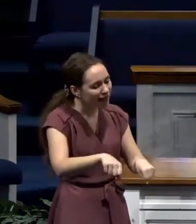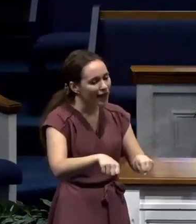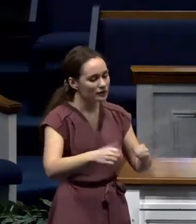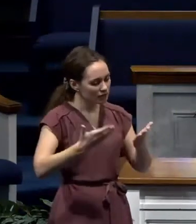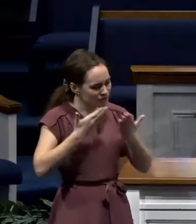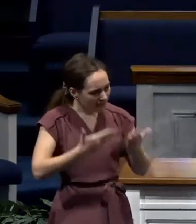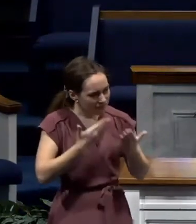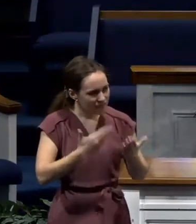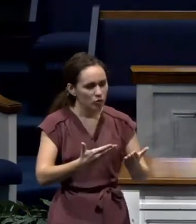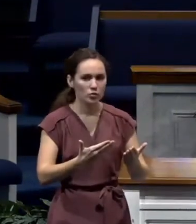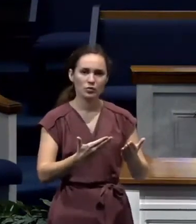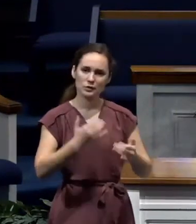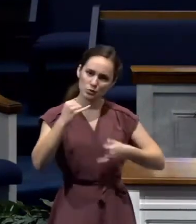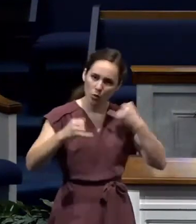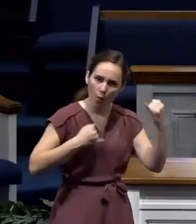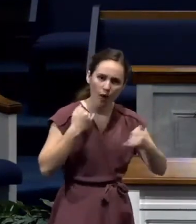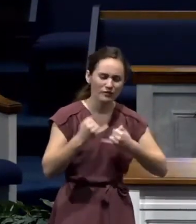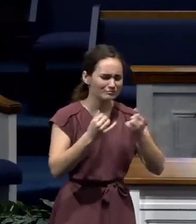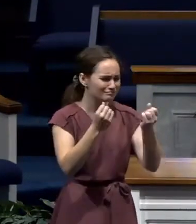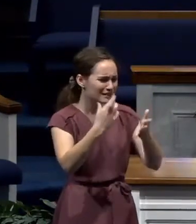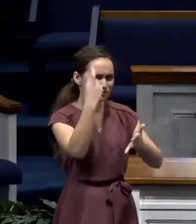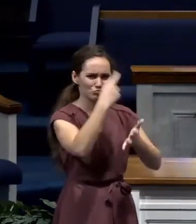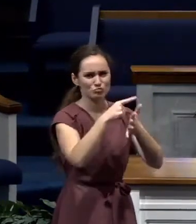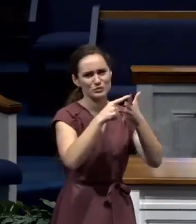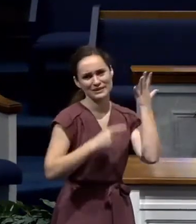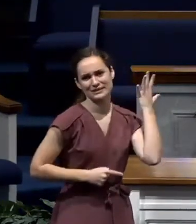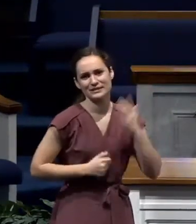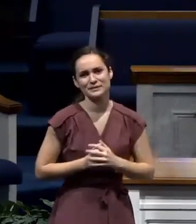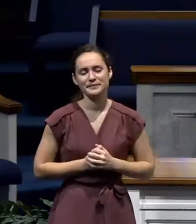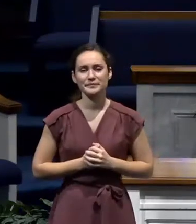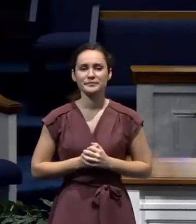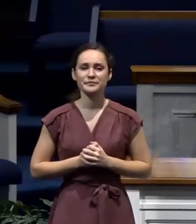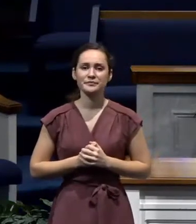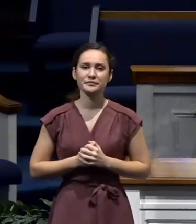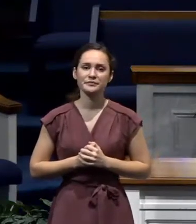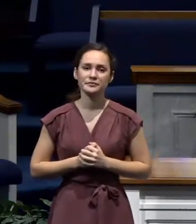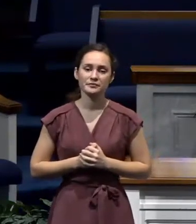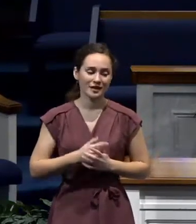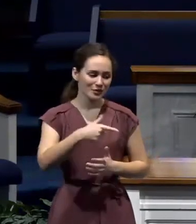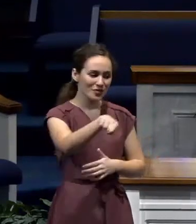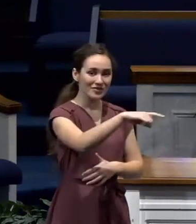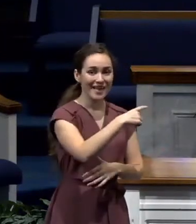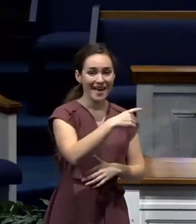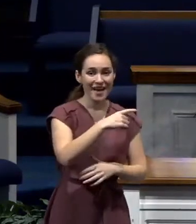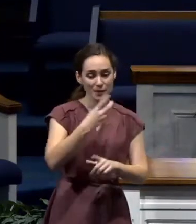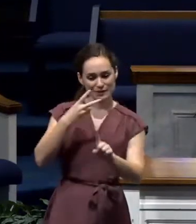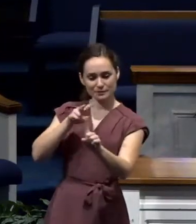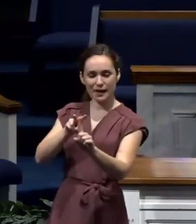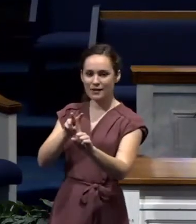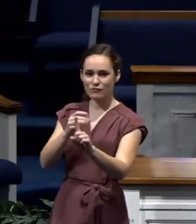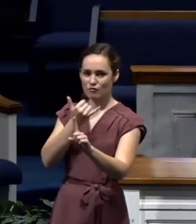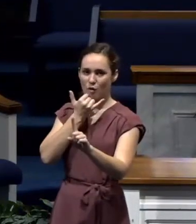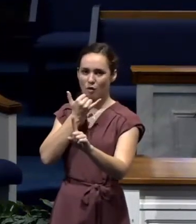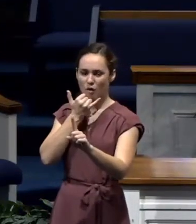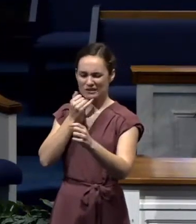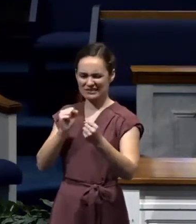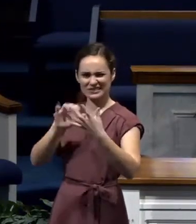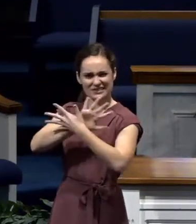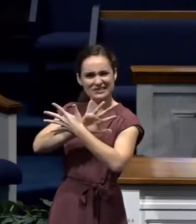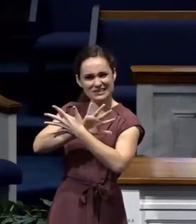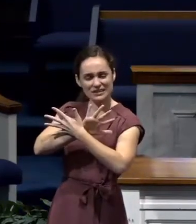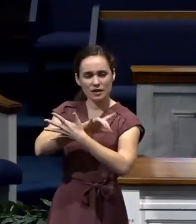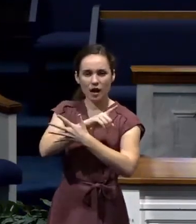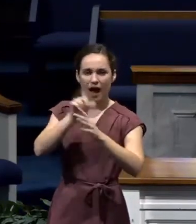and joyful in this difficult situation that he's in. You see, they were looking at it from the wrong perspective. They needed to change